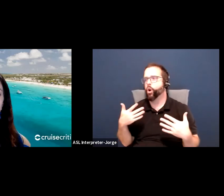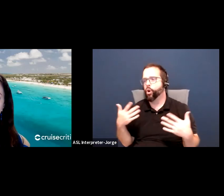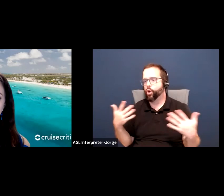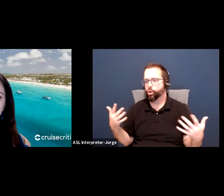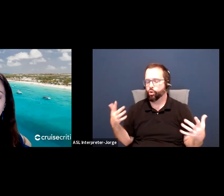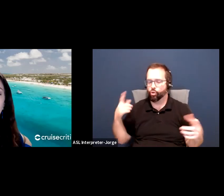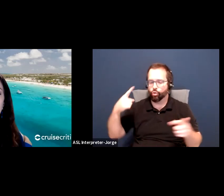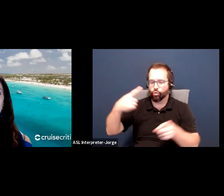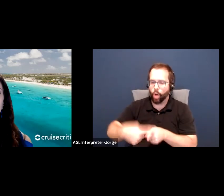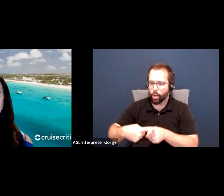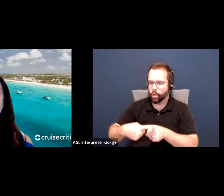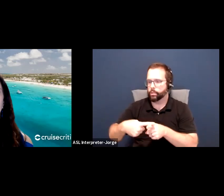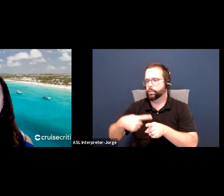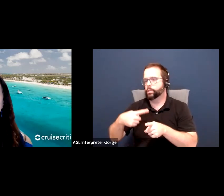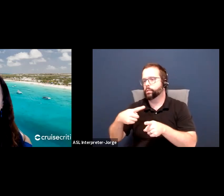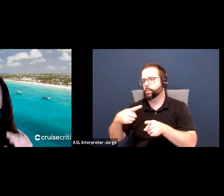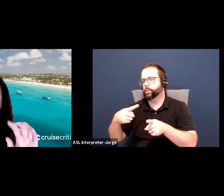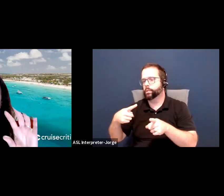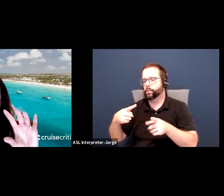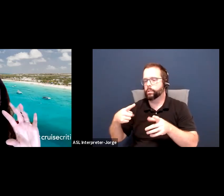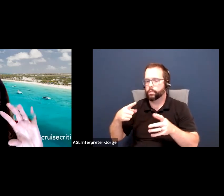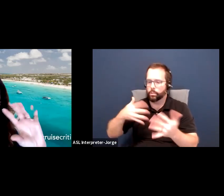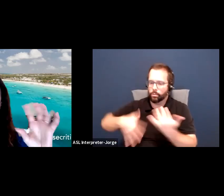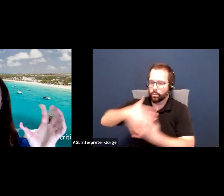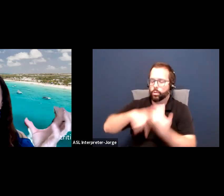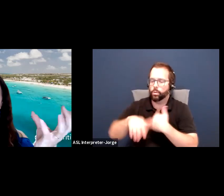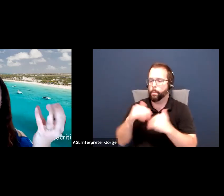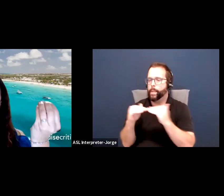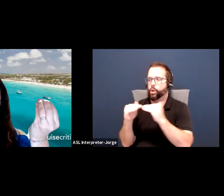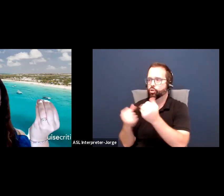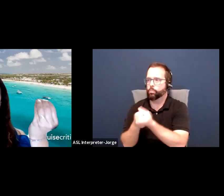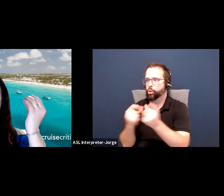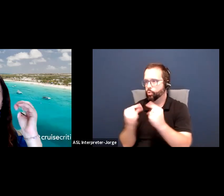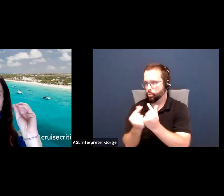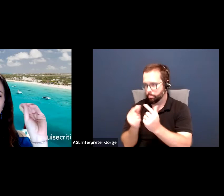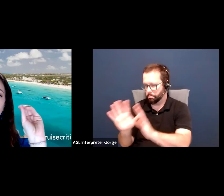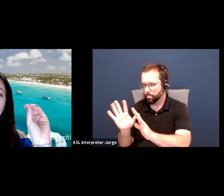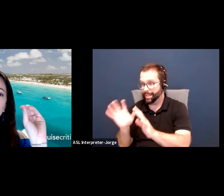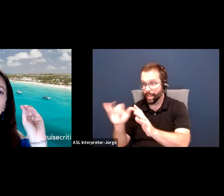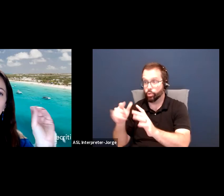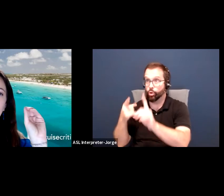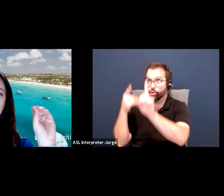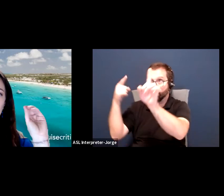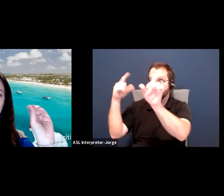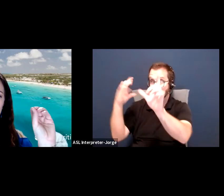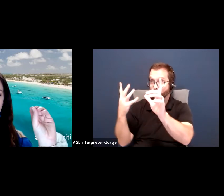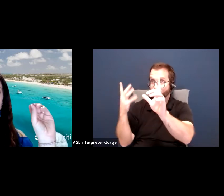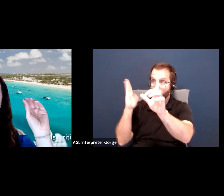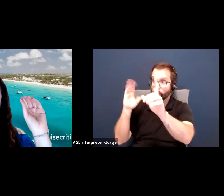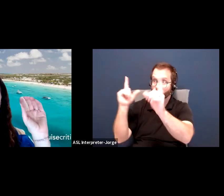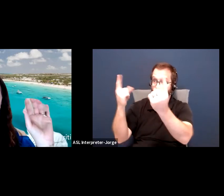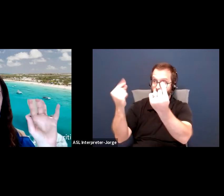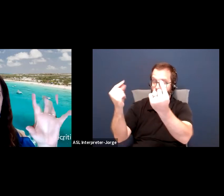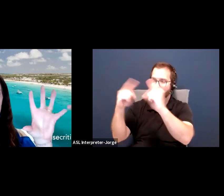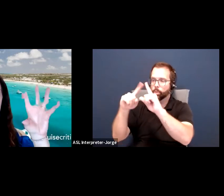online. Now, that is what you're going to do. But the goal really needs to hit,